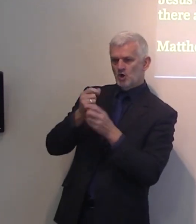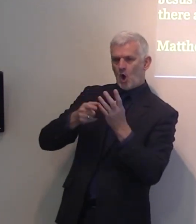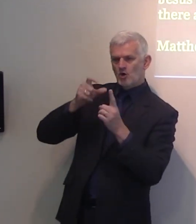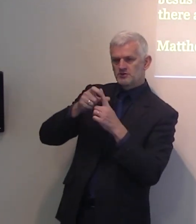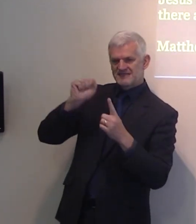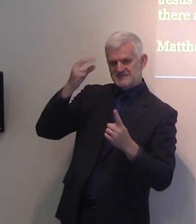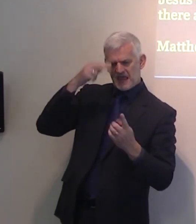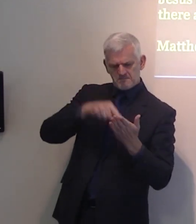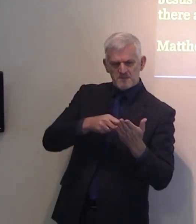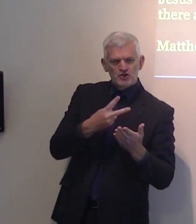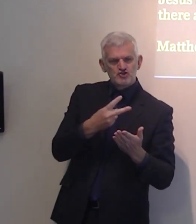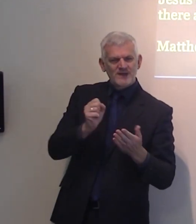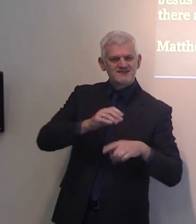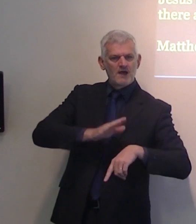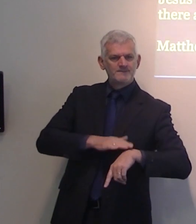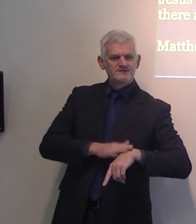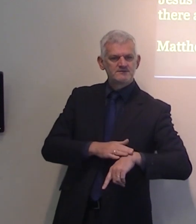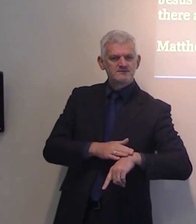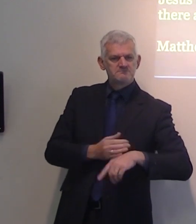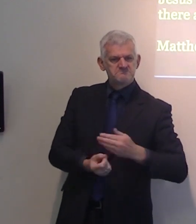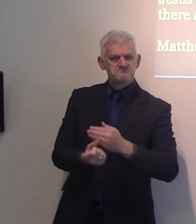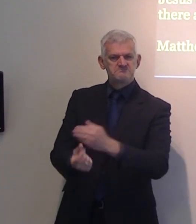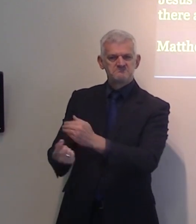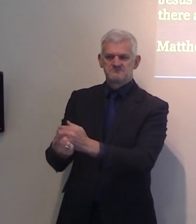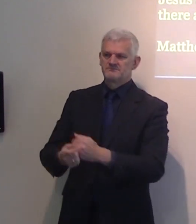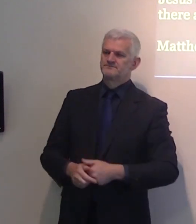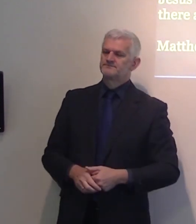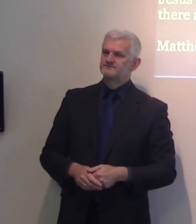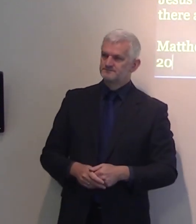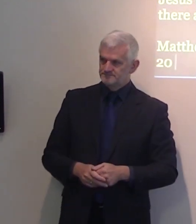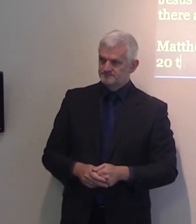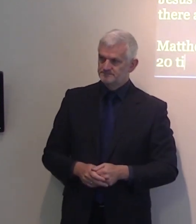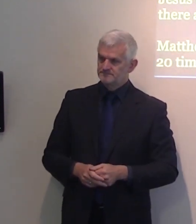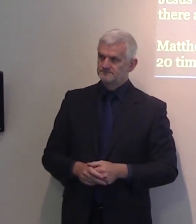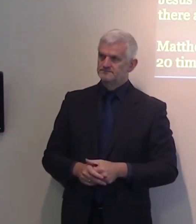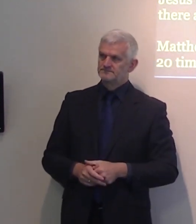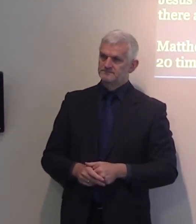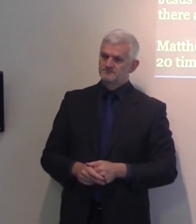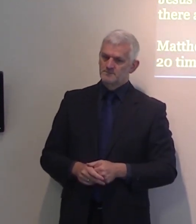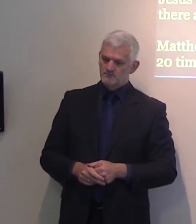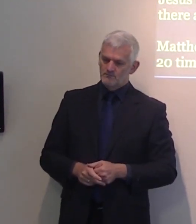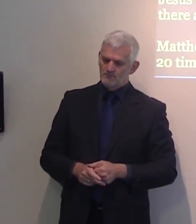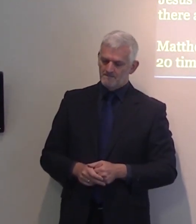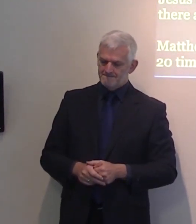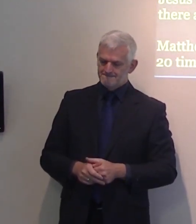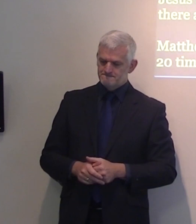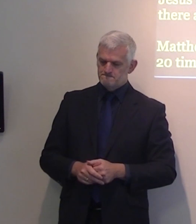are 50 imperatives, commands, but there are 300 descriptive